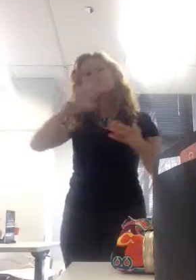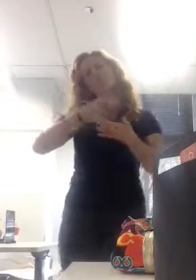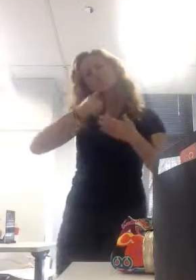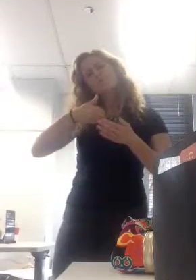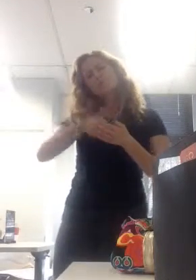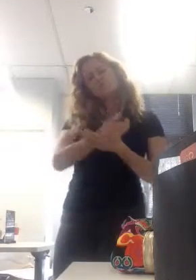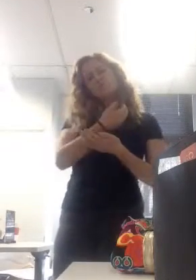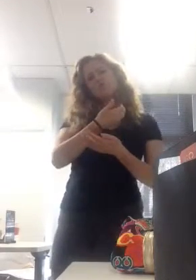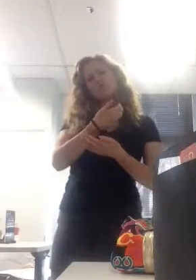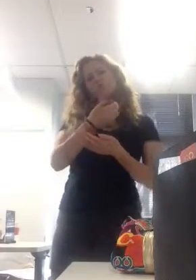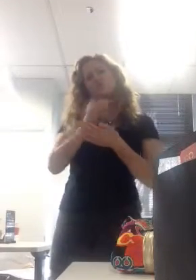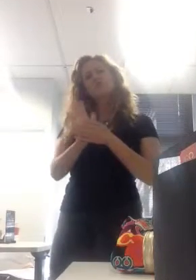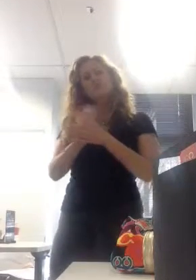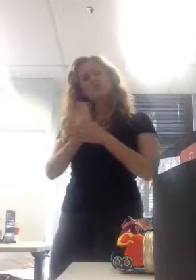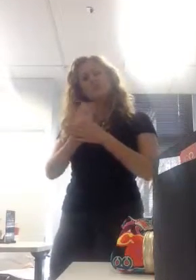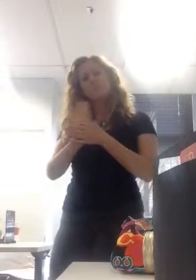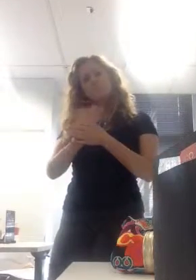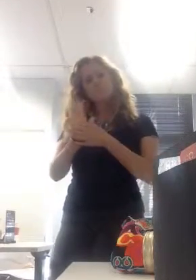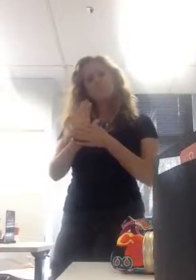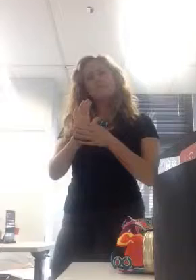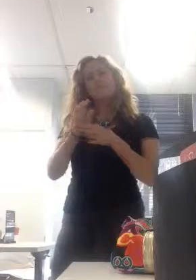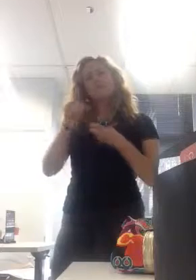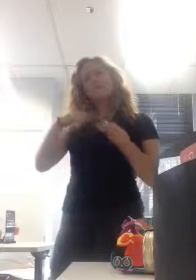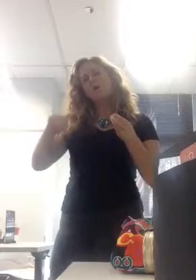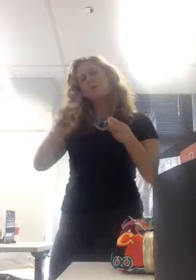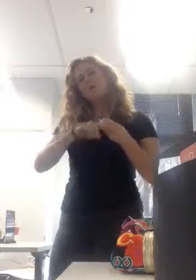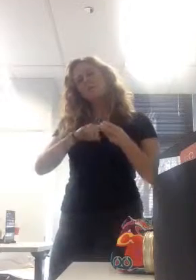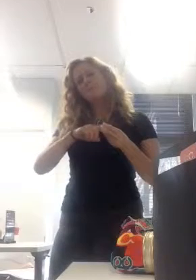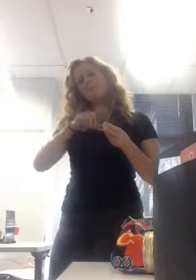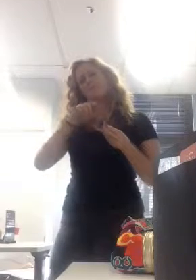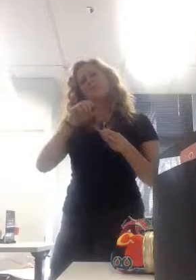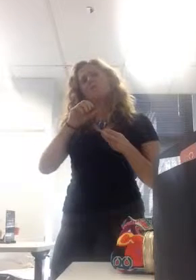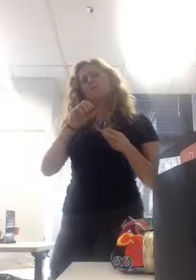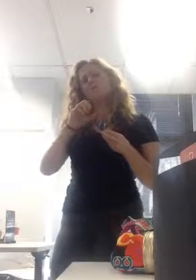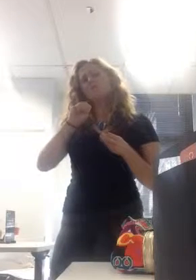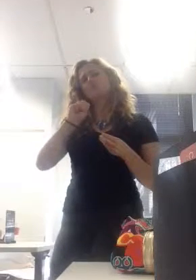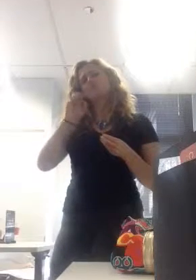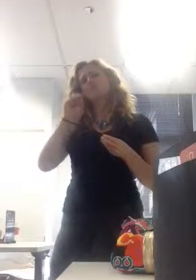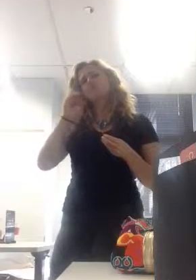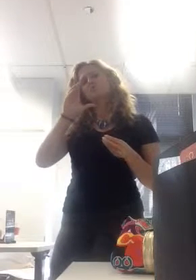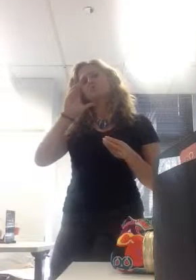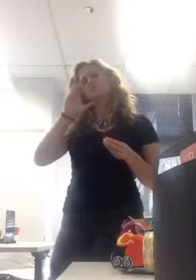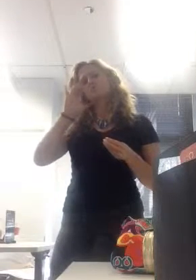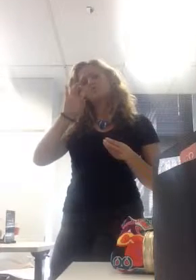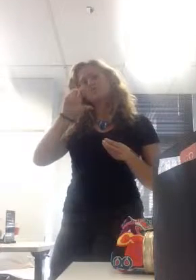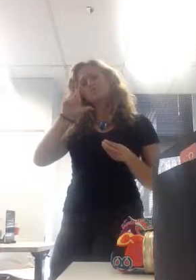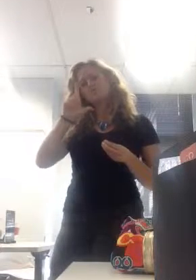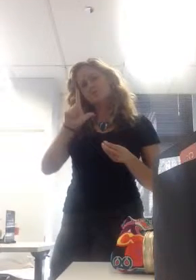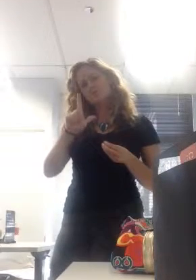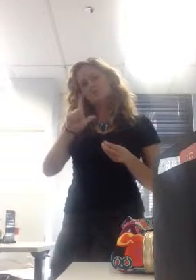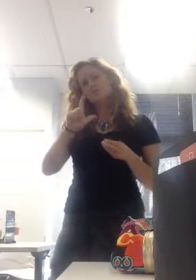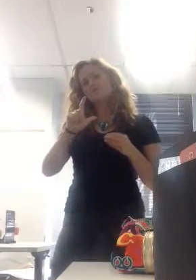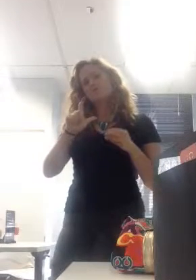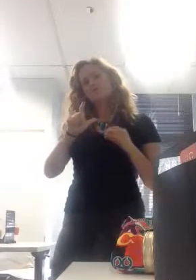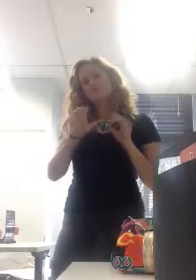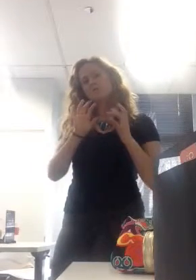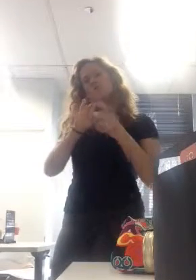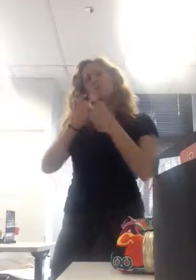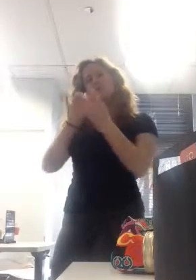seen it because I haven't seen the movie in I don't know years when you have a kid you don't see movies but um right right yeah